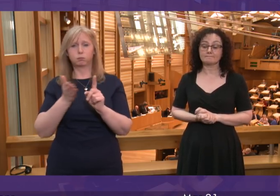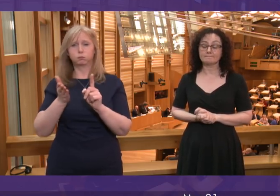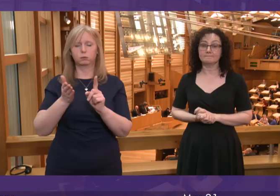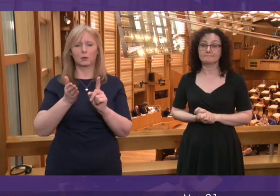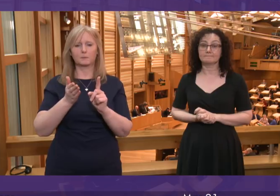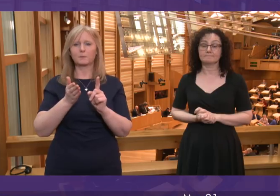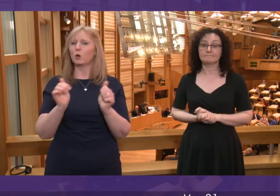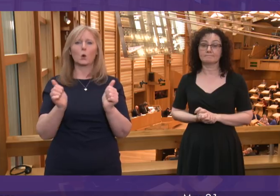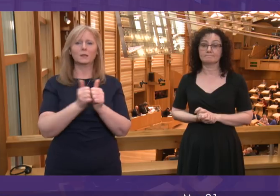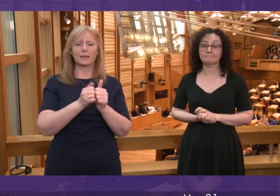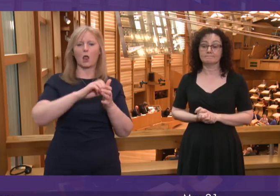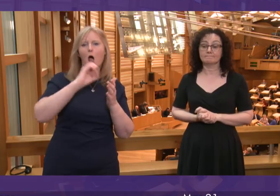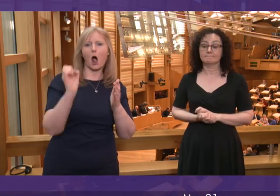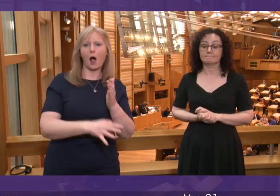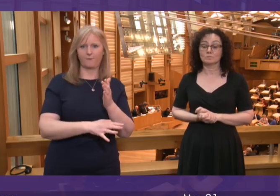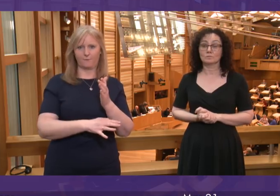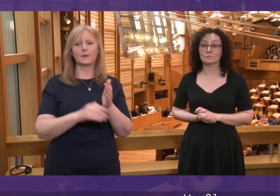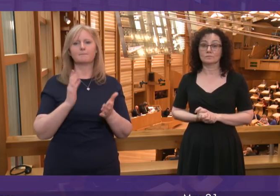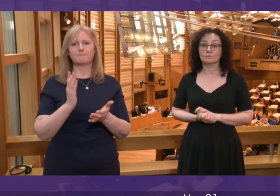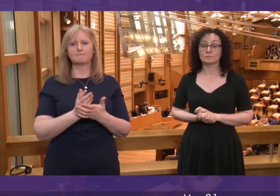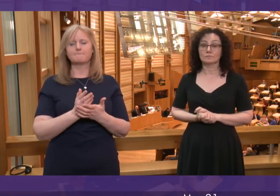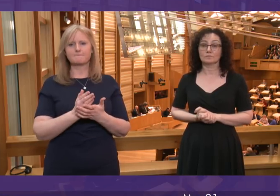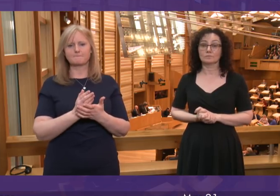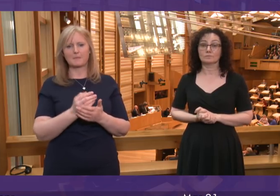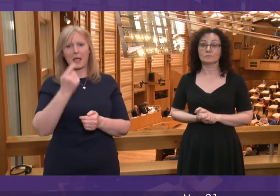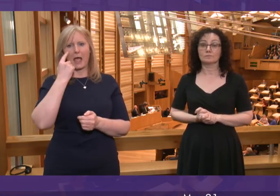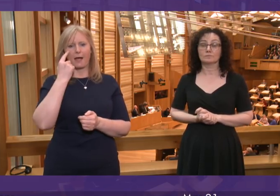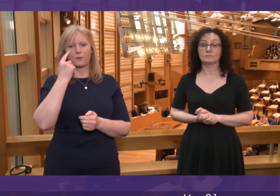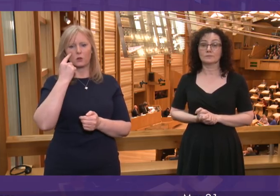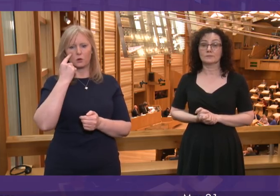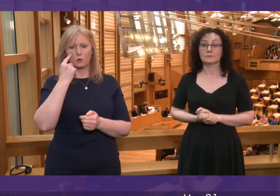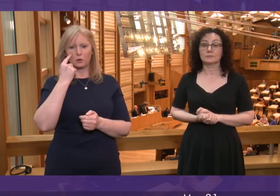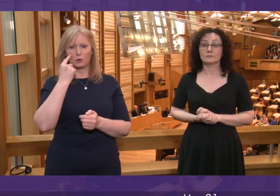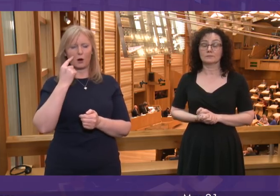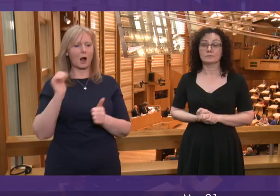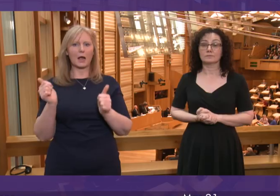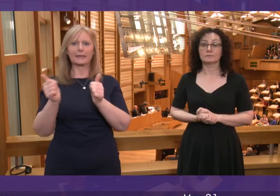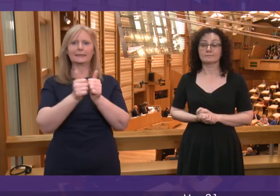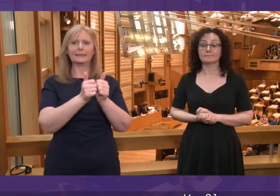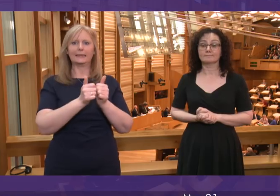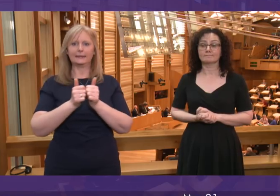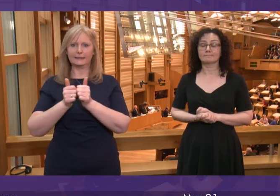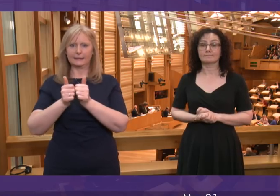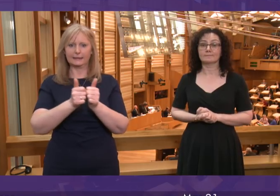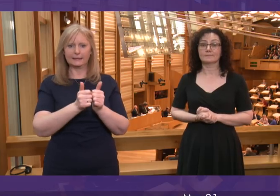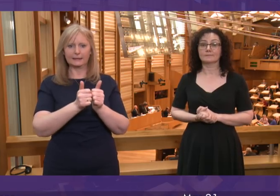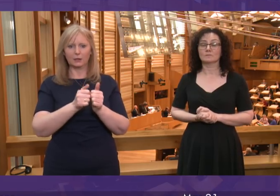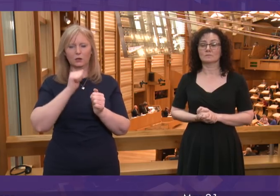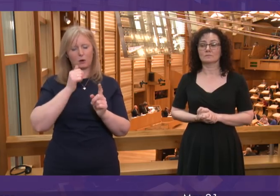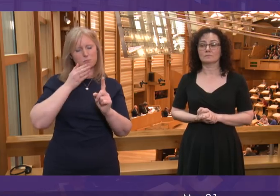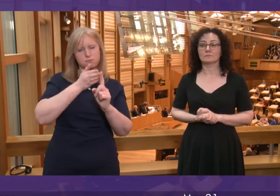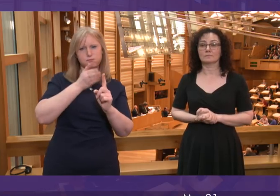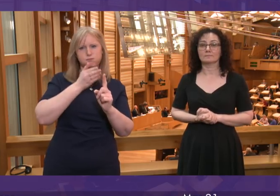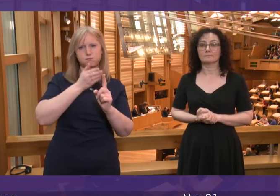deal off the table completely, look at building a broader consensus rather than pandering to the hardliners